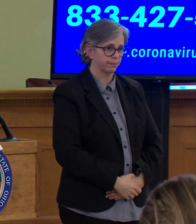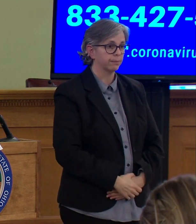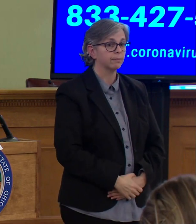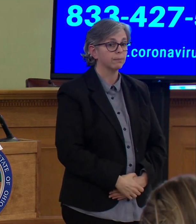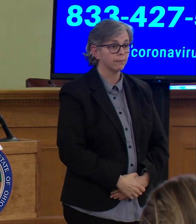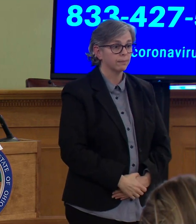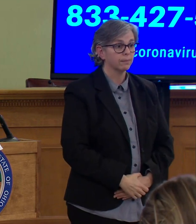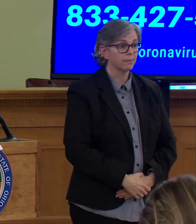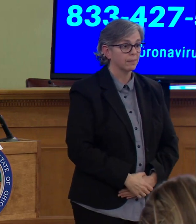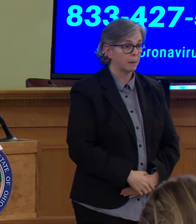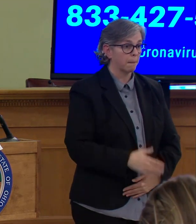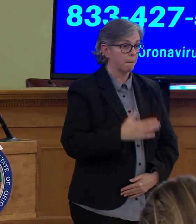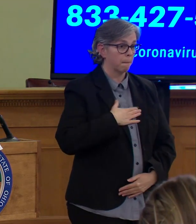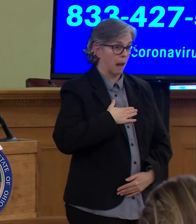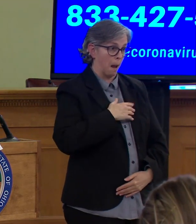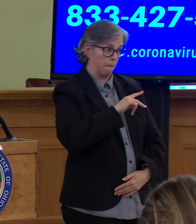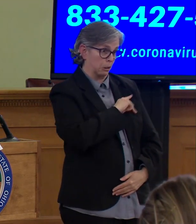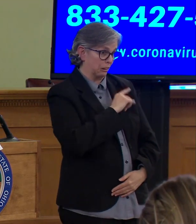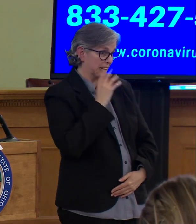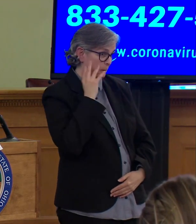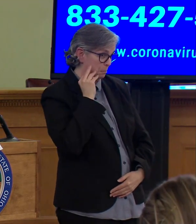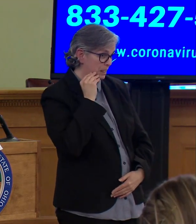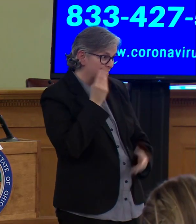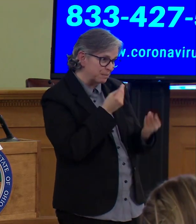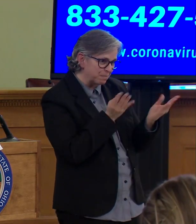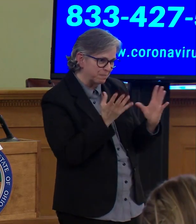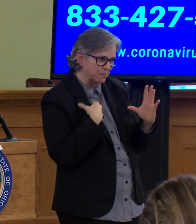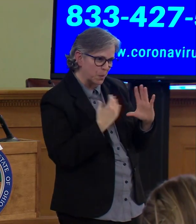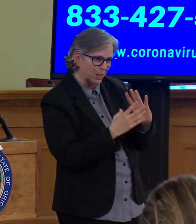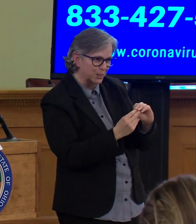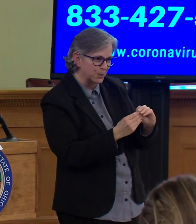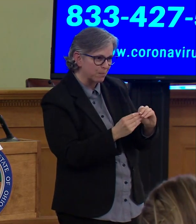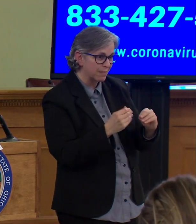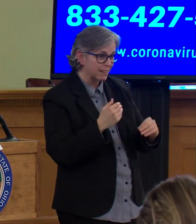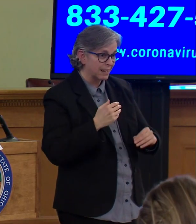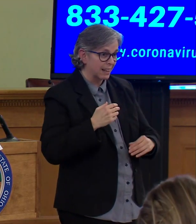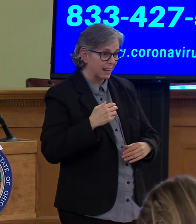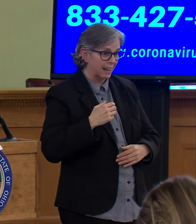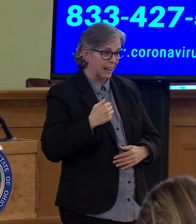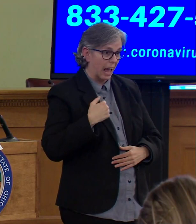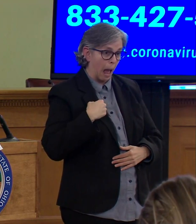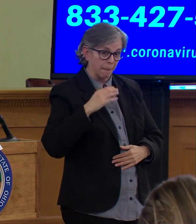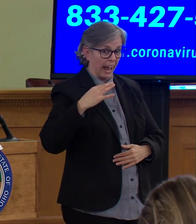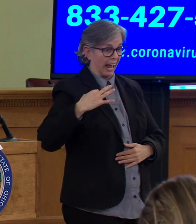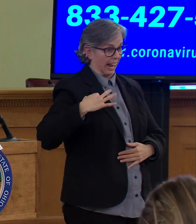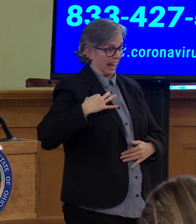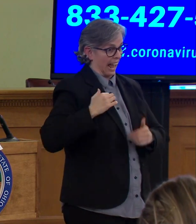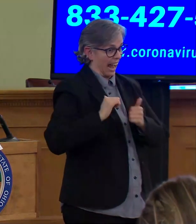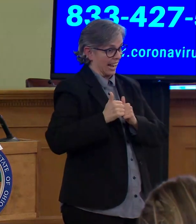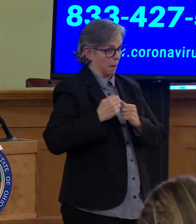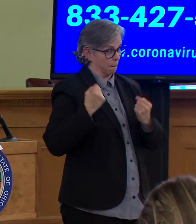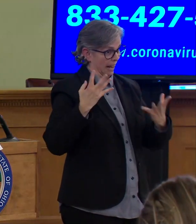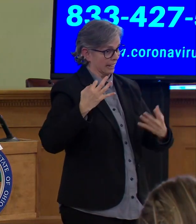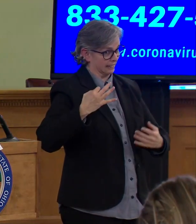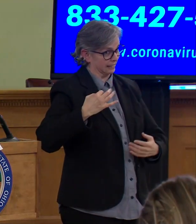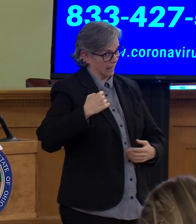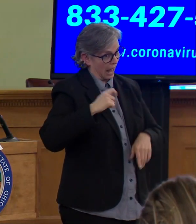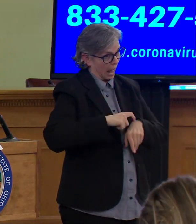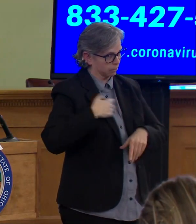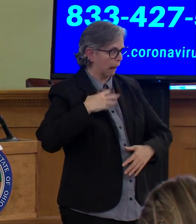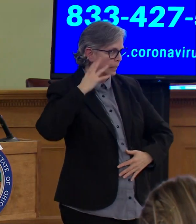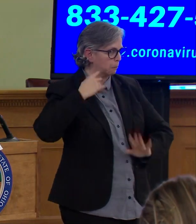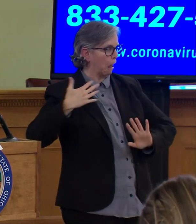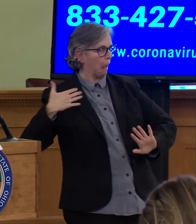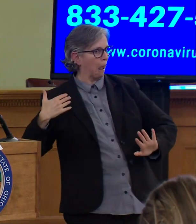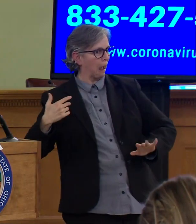my personal experience as a candidate many times – that